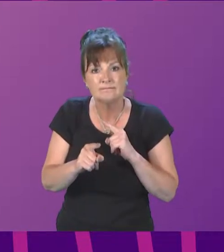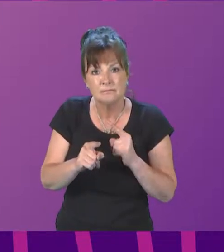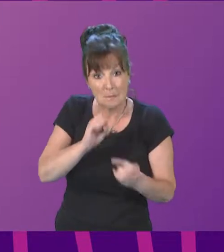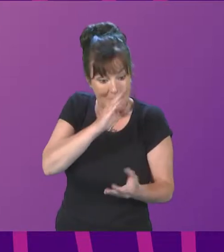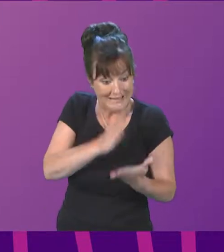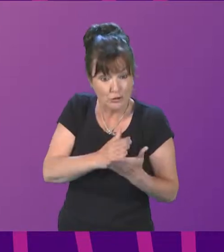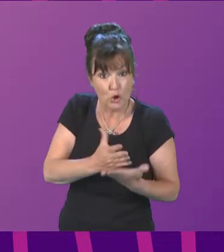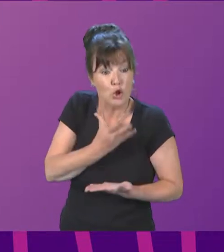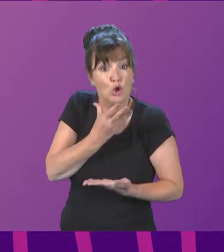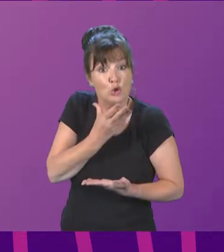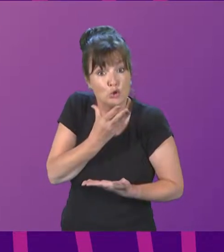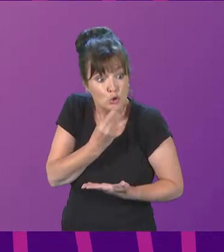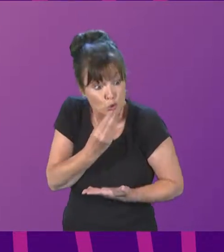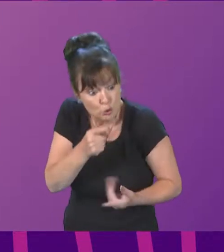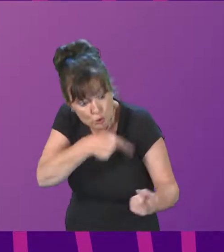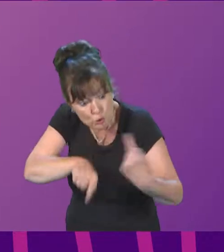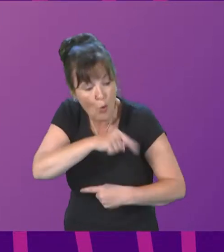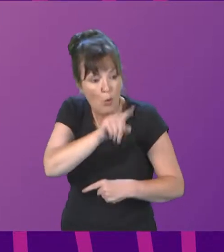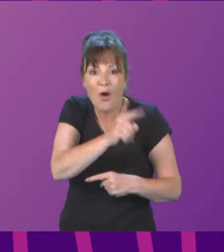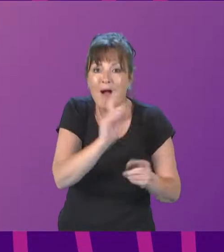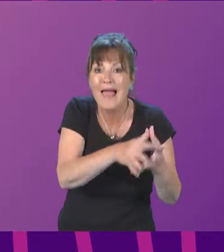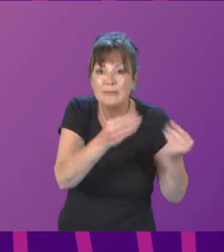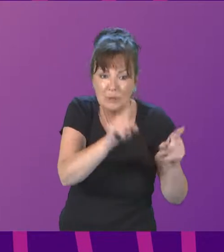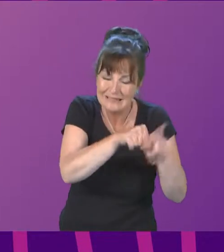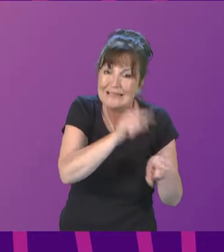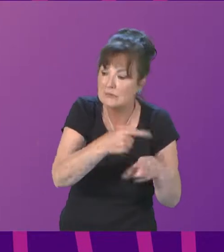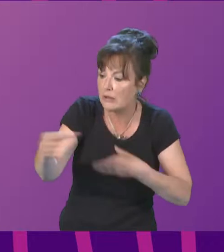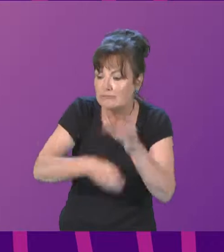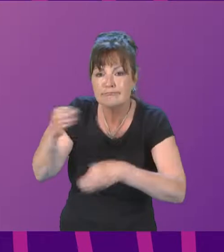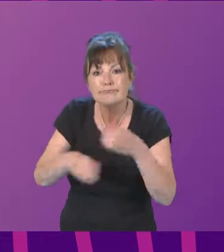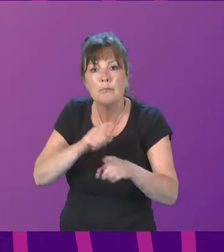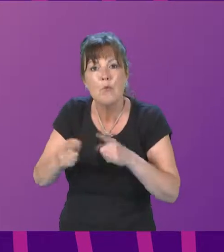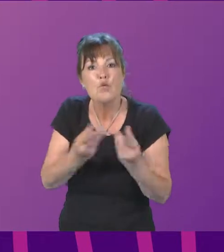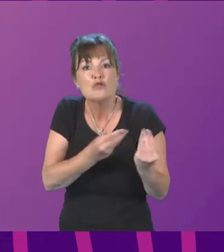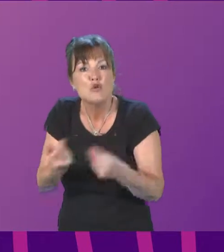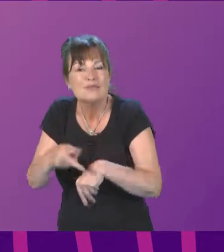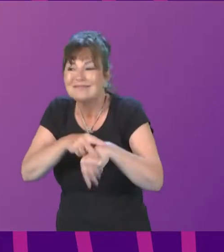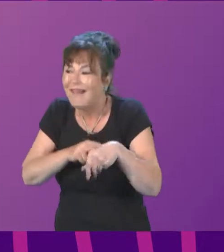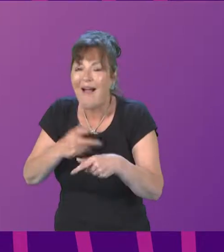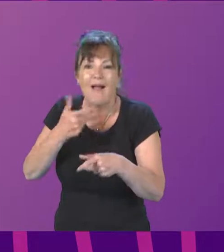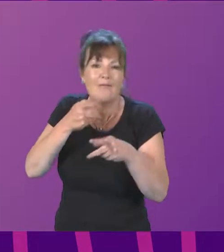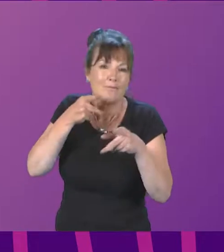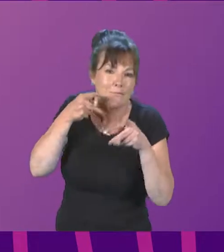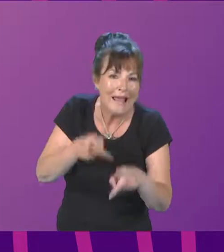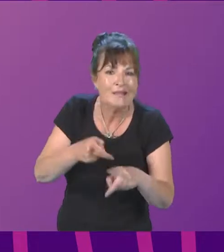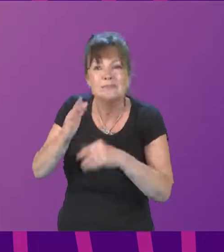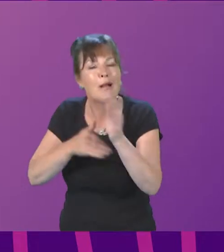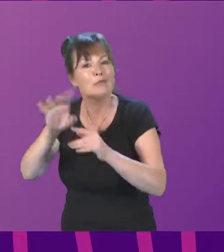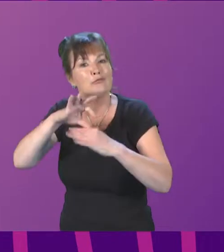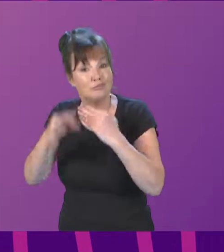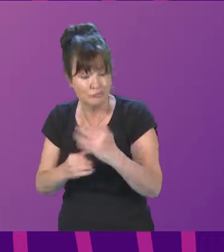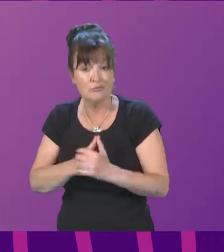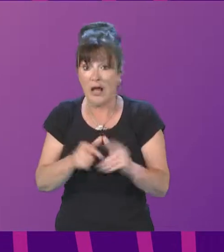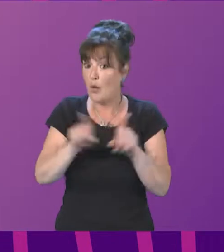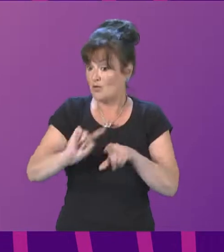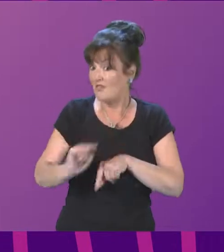capacity within the sector, but also increasing capacity in the sector over and above that. For the first time ever,